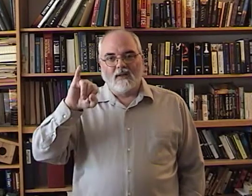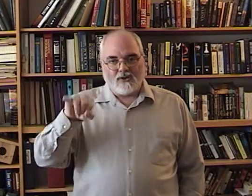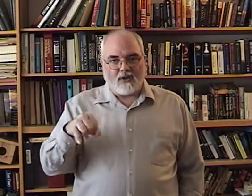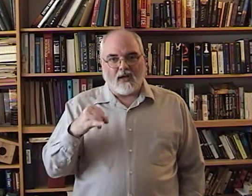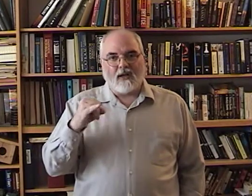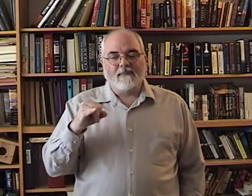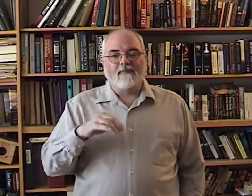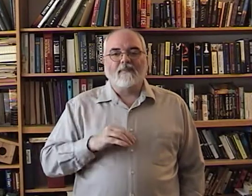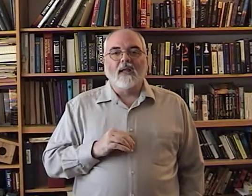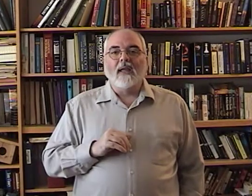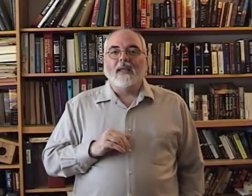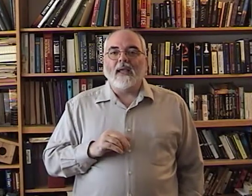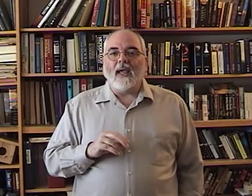J. K.